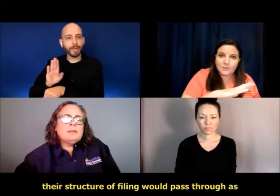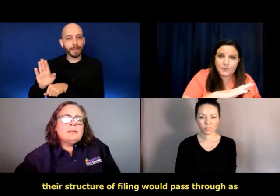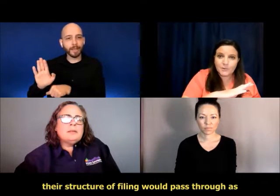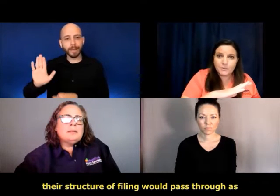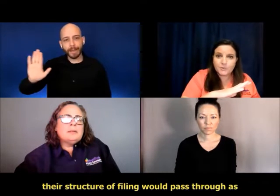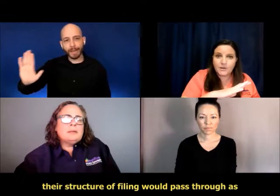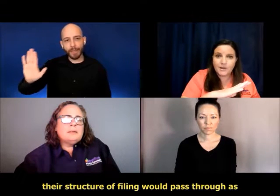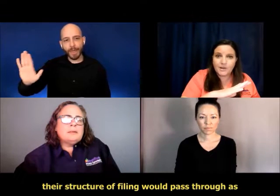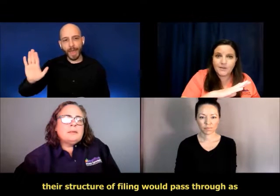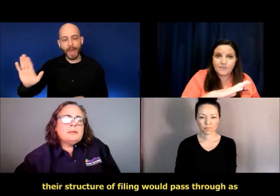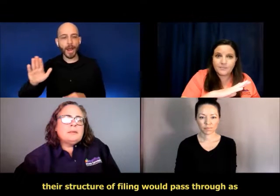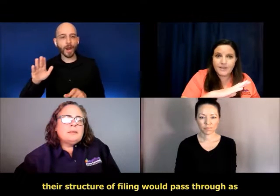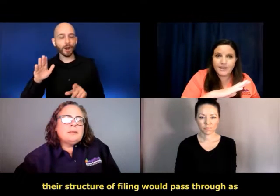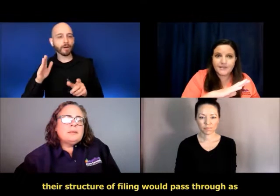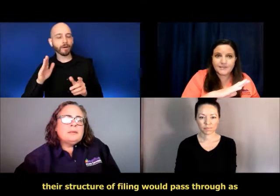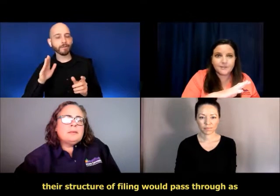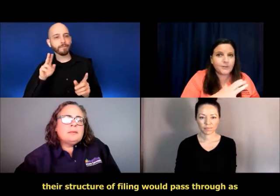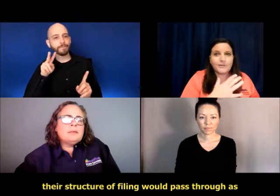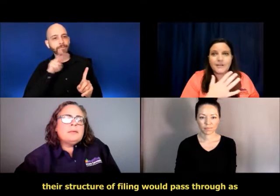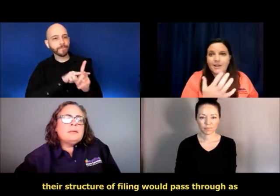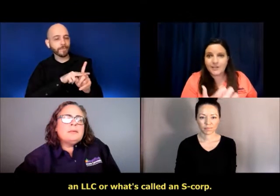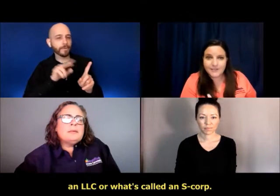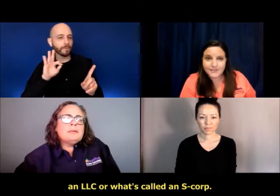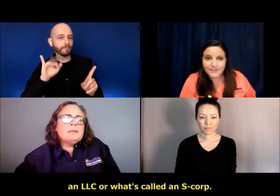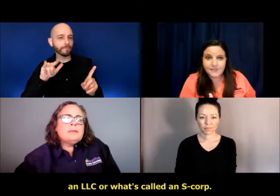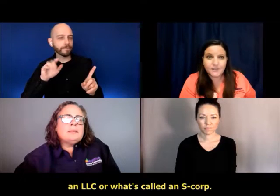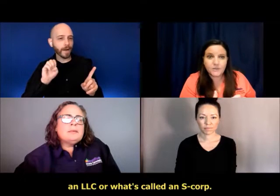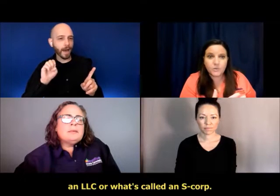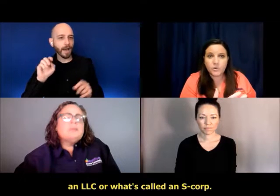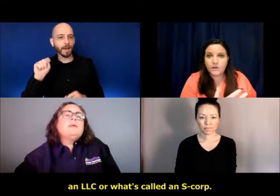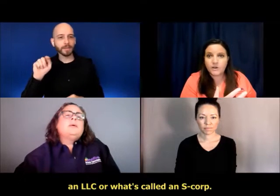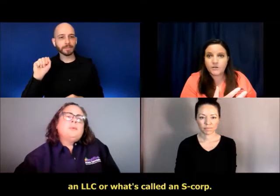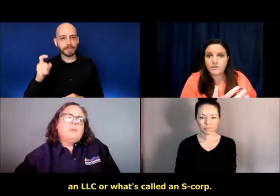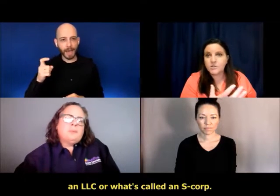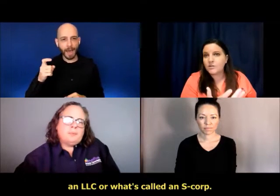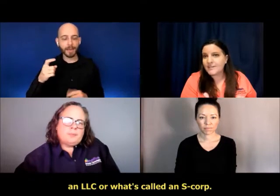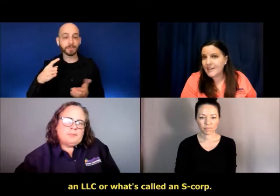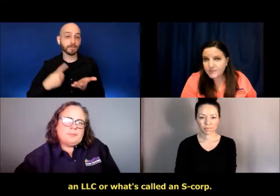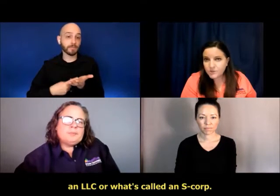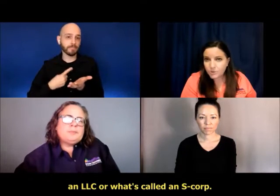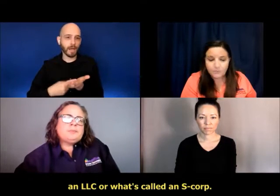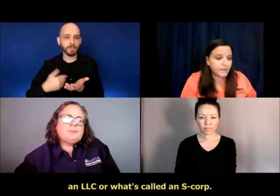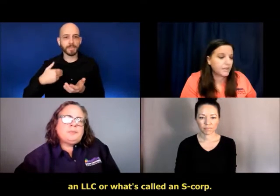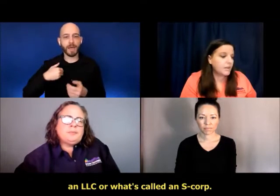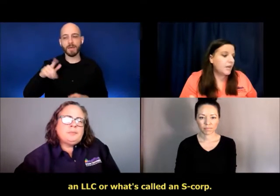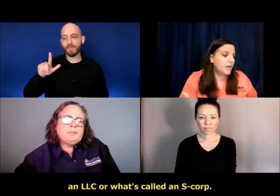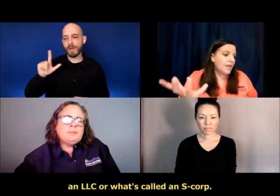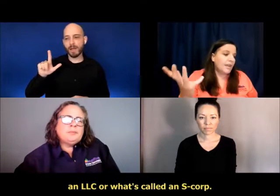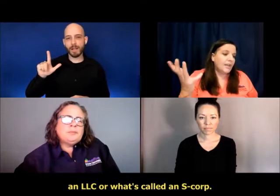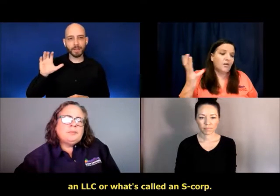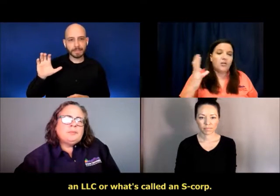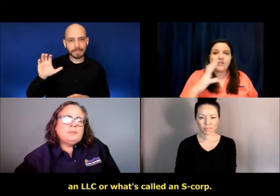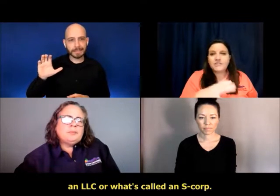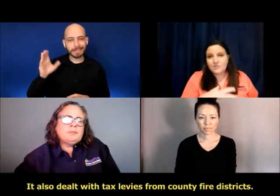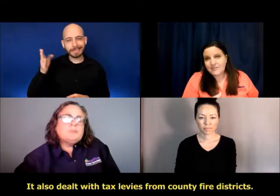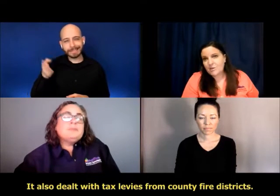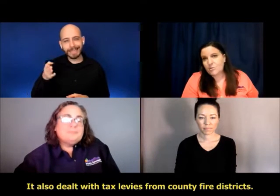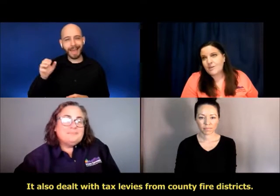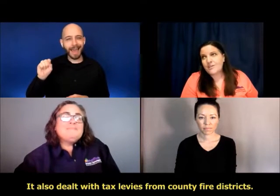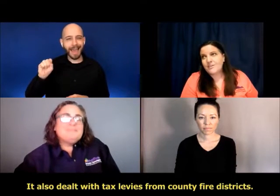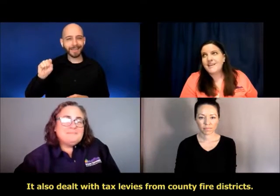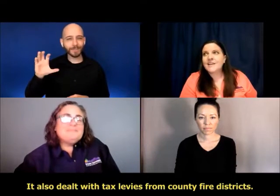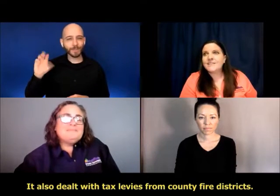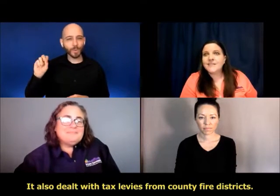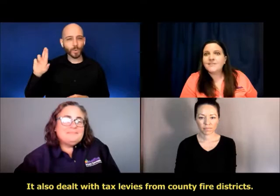pass through, um, as you know, an LLC or what's called an S corp. And also